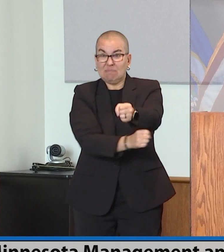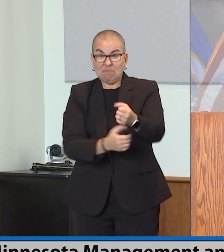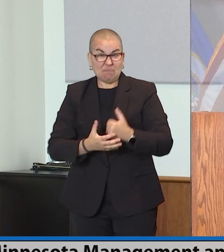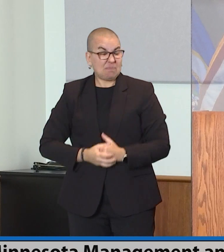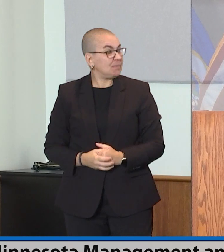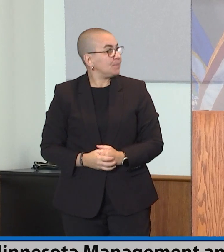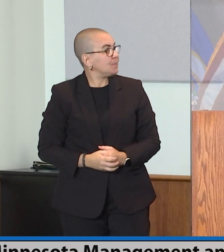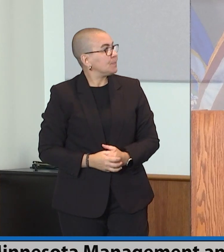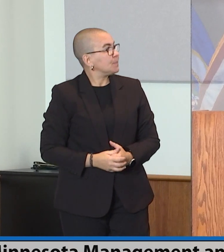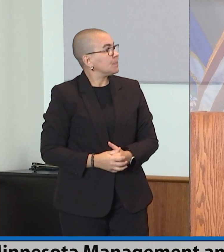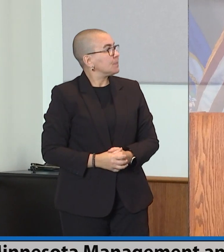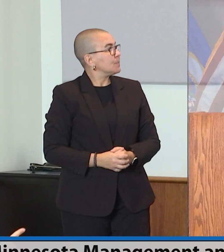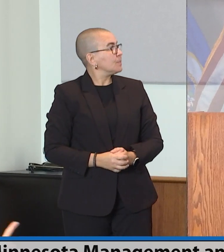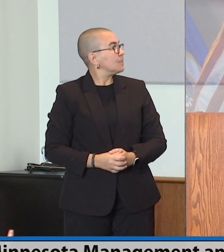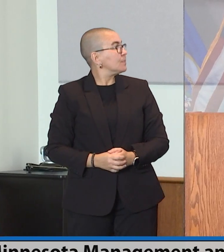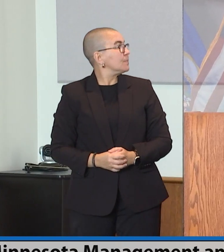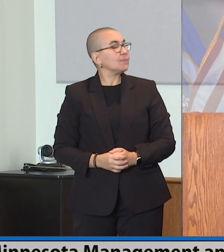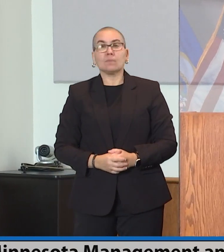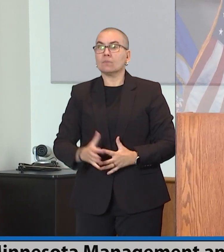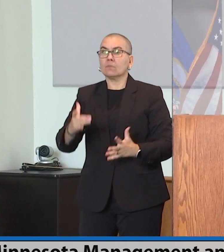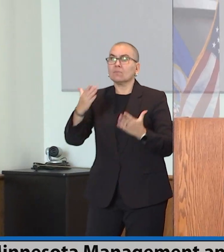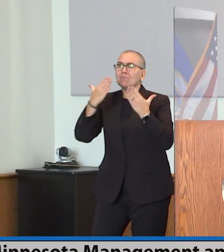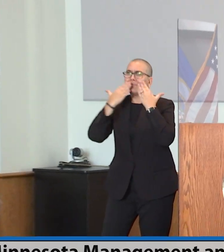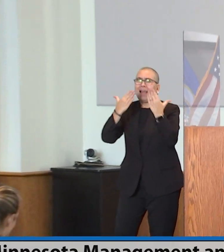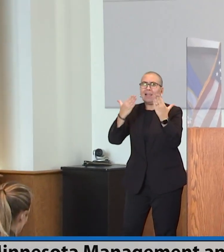All right. Thank you, everyone.